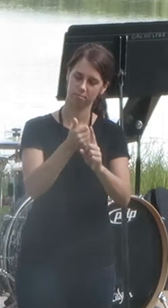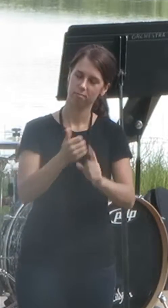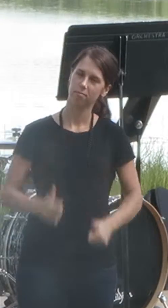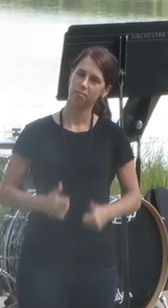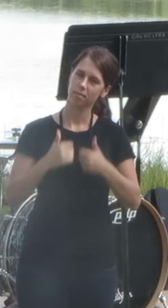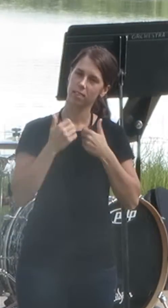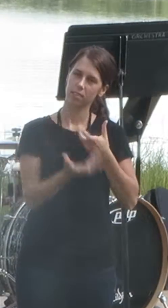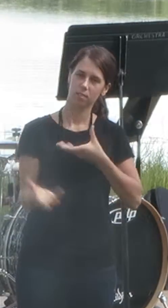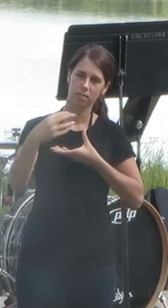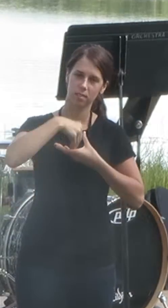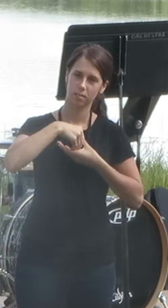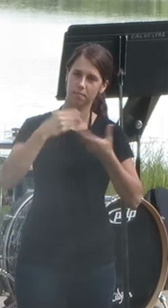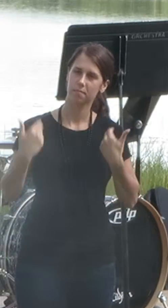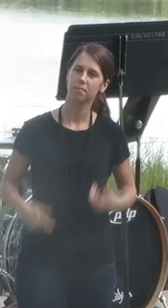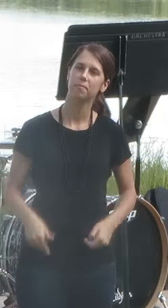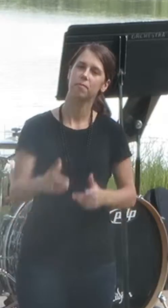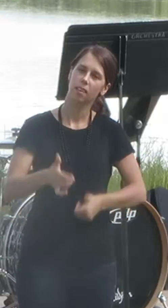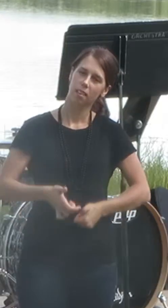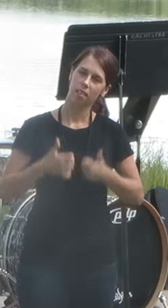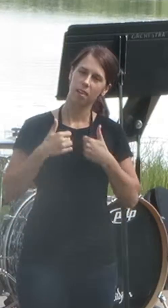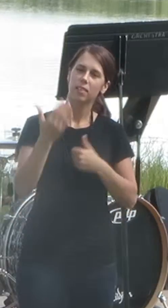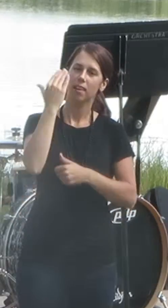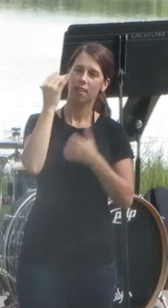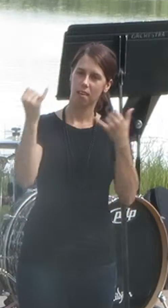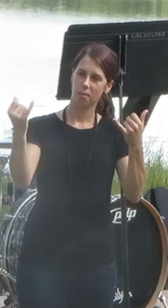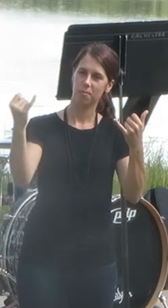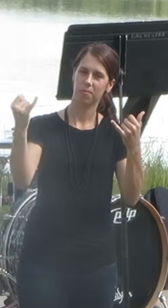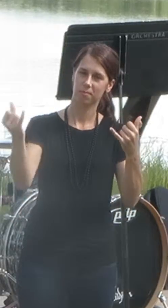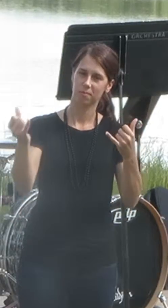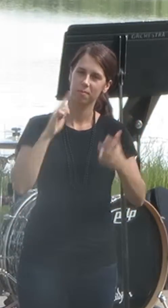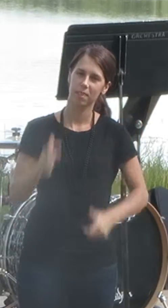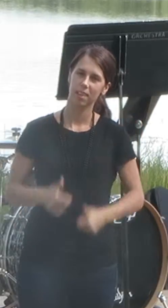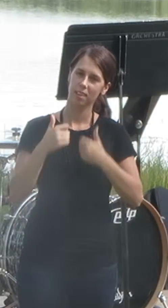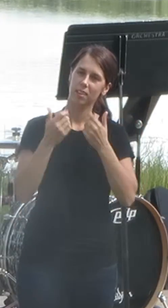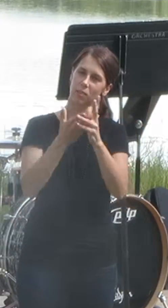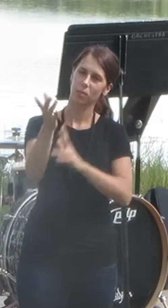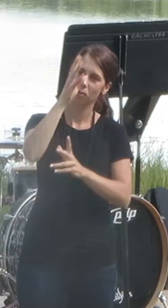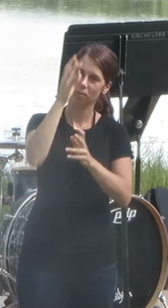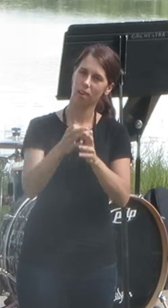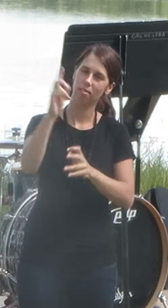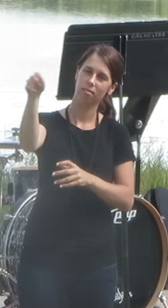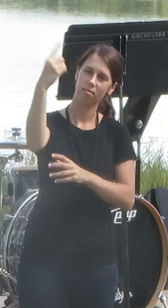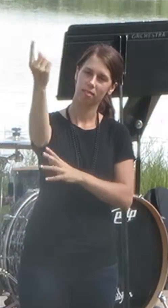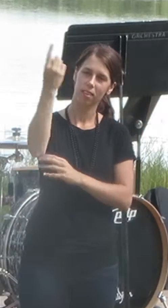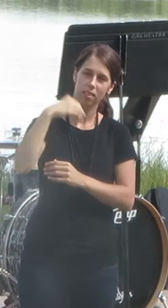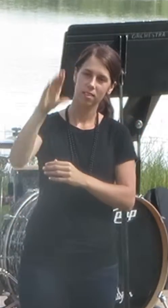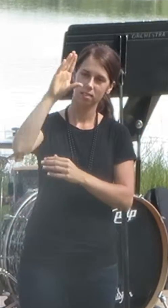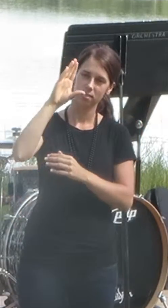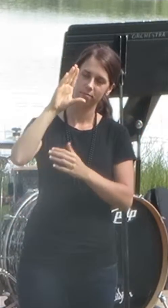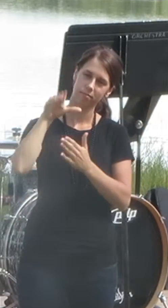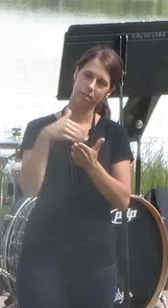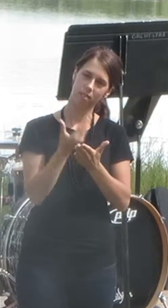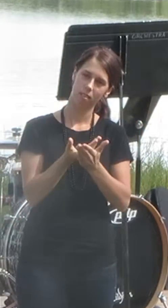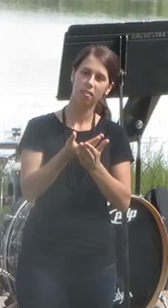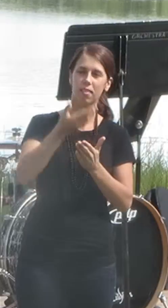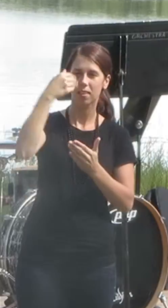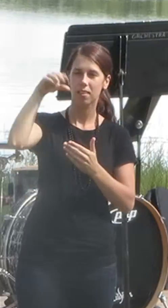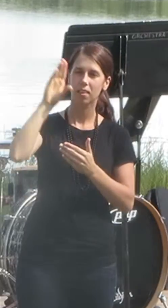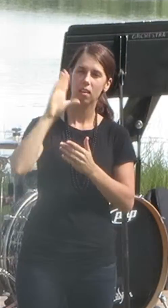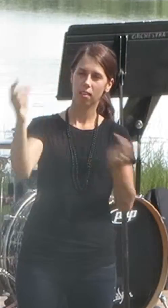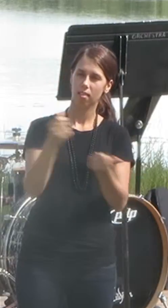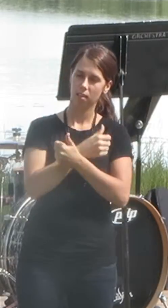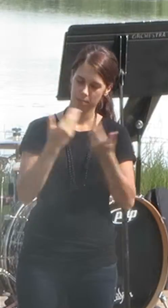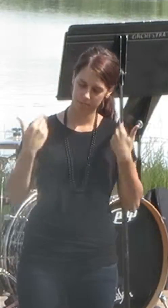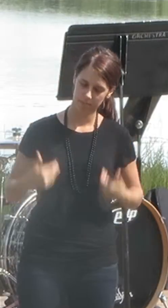lives in me. And the life I now live, I live by faith in the Son of God, who loved me